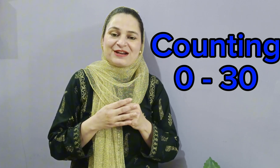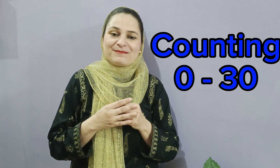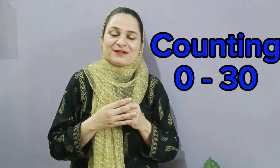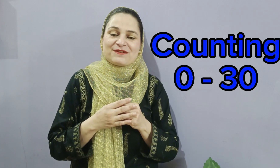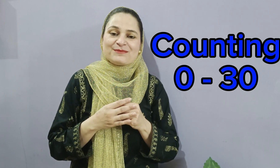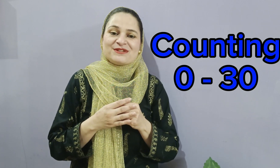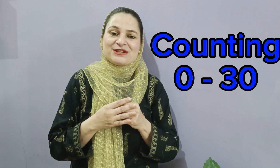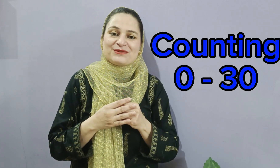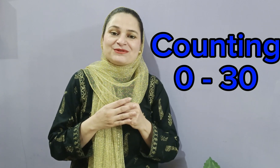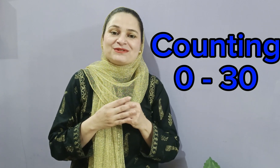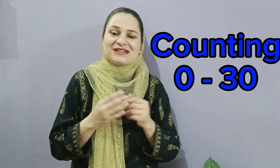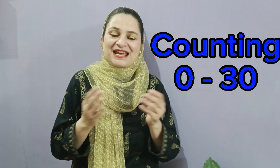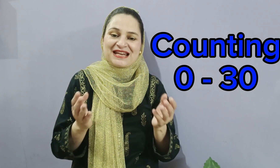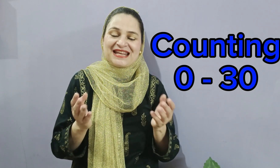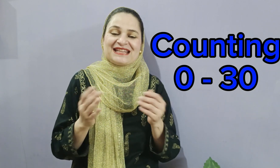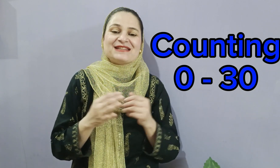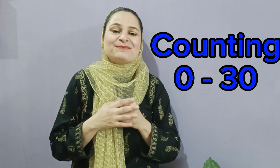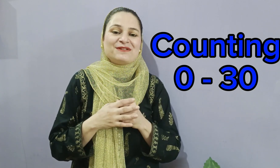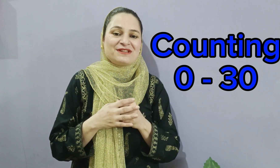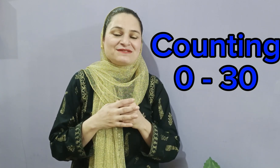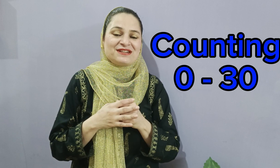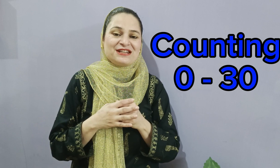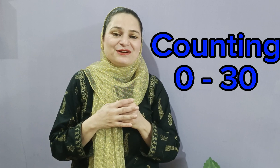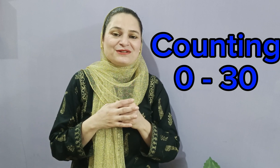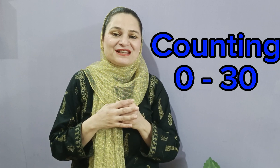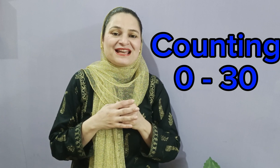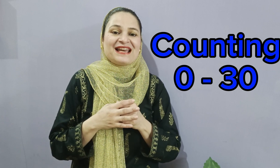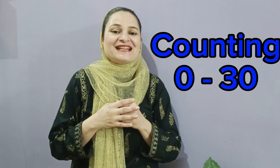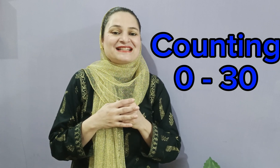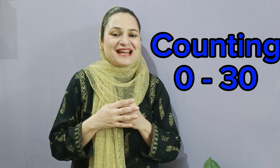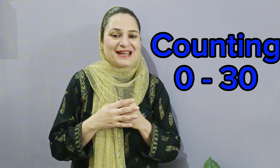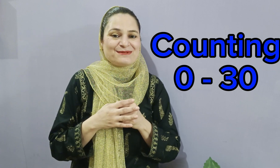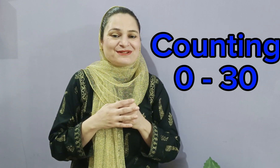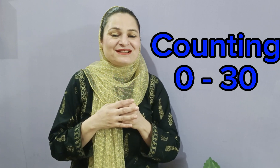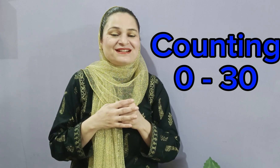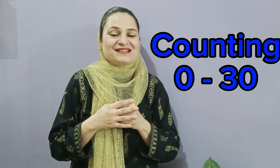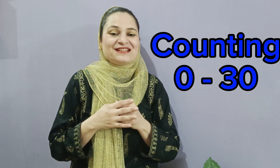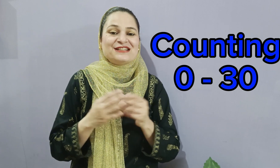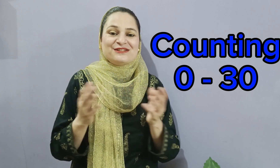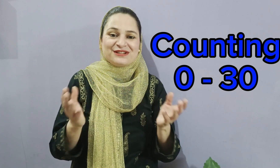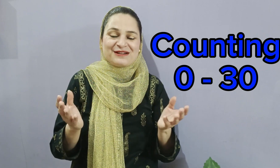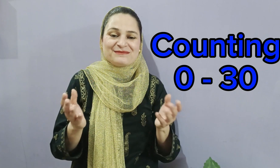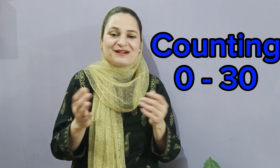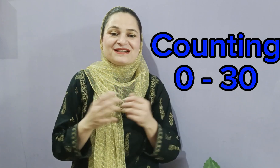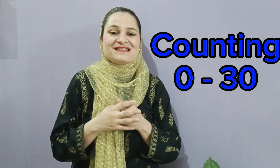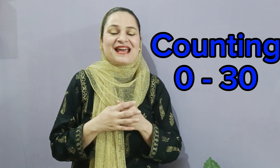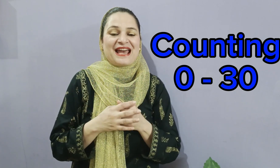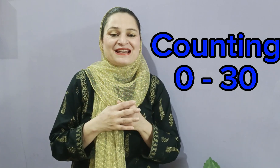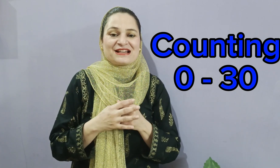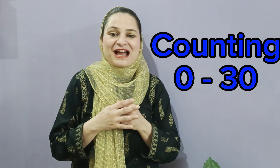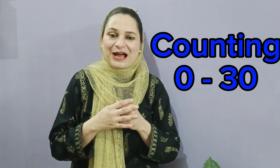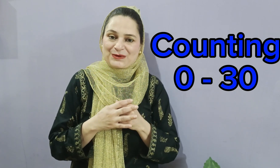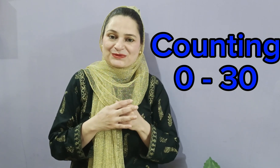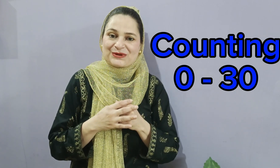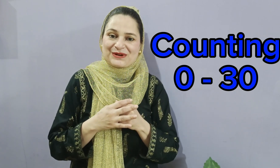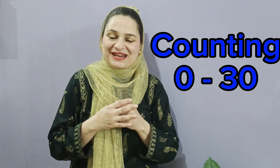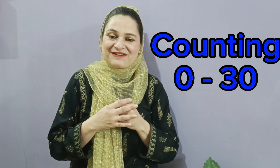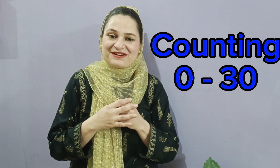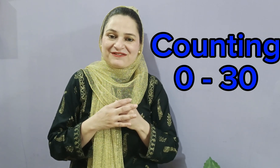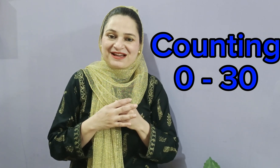numbers from 0 to 10 in the previous videos. It's time to learn the new numbers and count. Okay everyone,